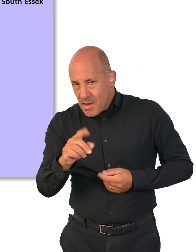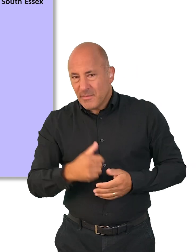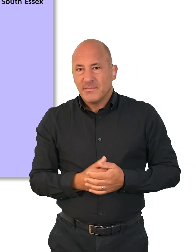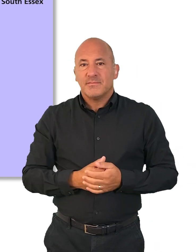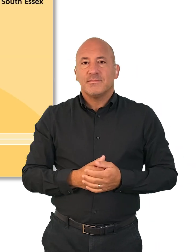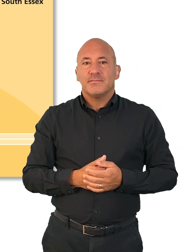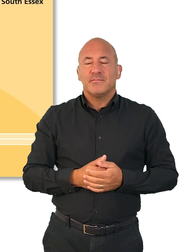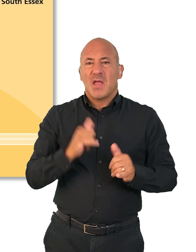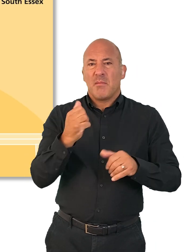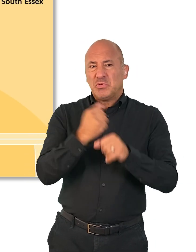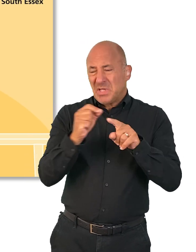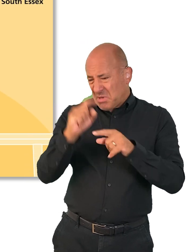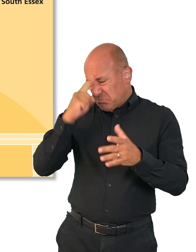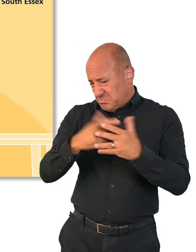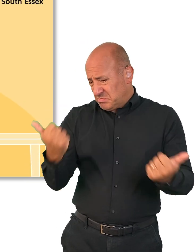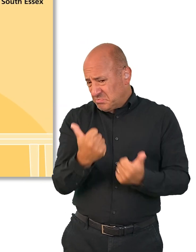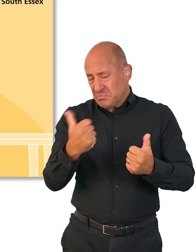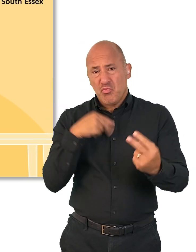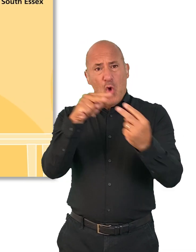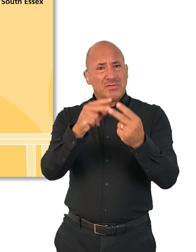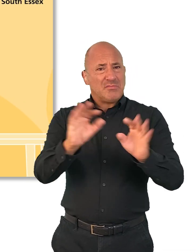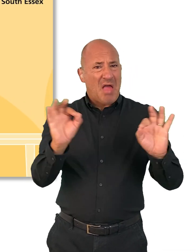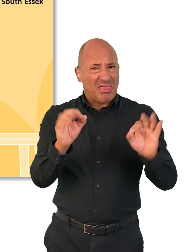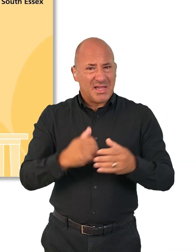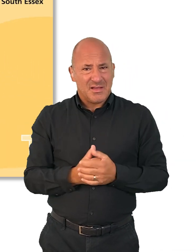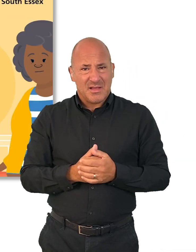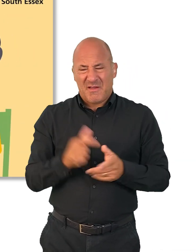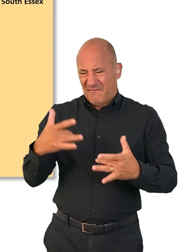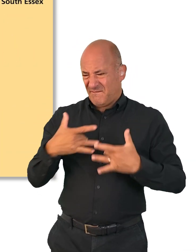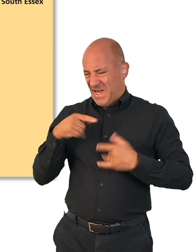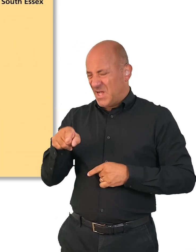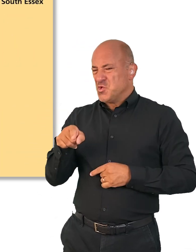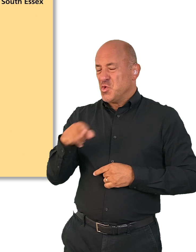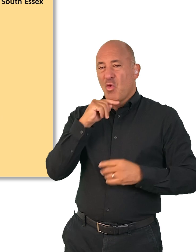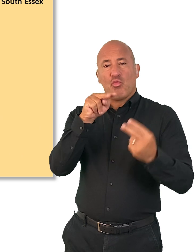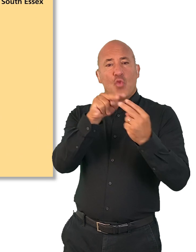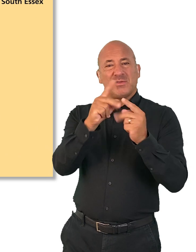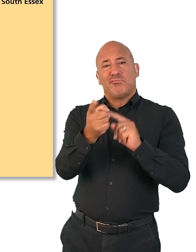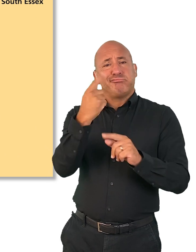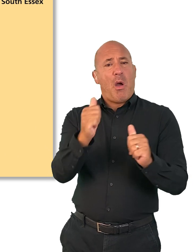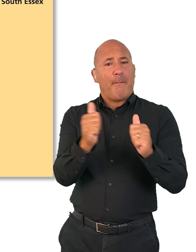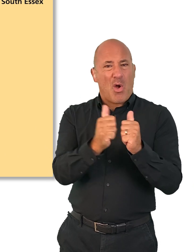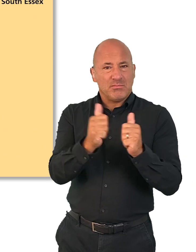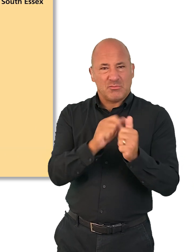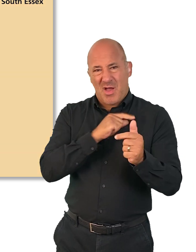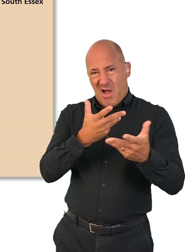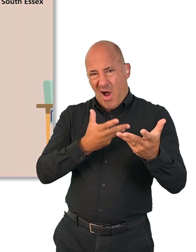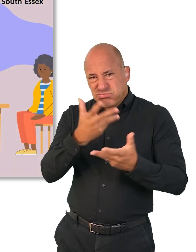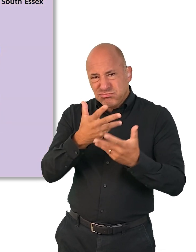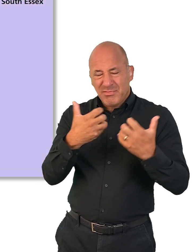You may not hear from your GP if no action is required. However, they will contact you to make an appointment, if necessary, to discuss options for